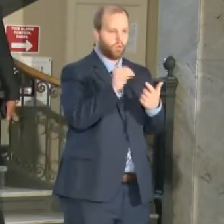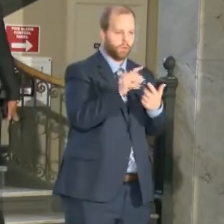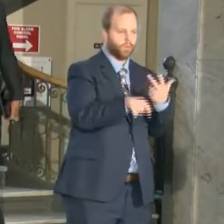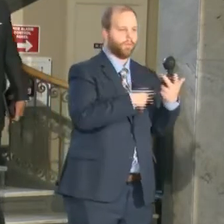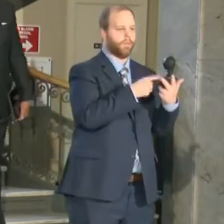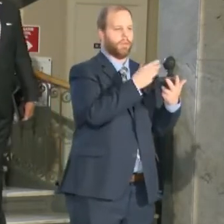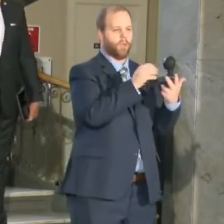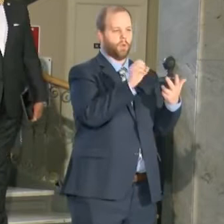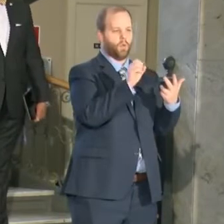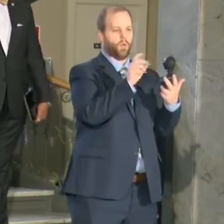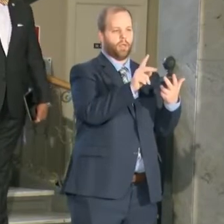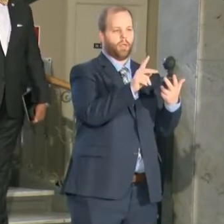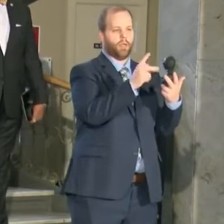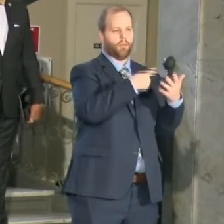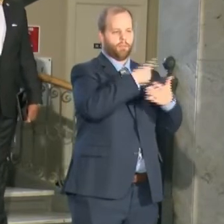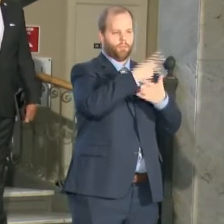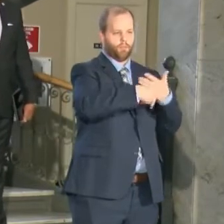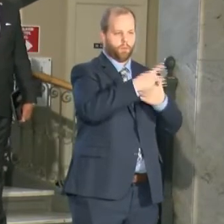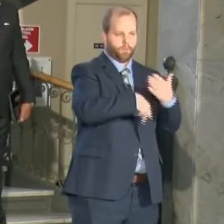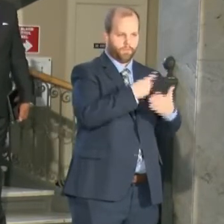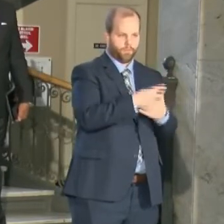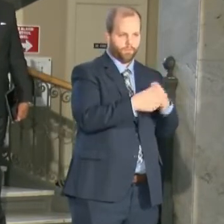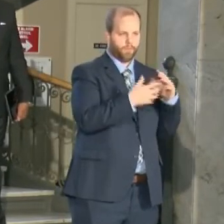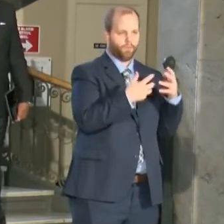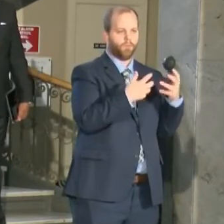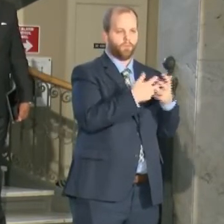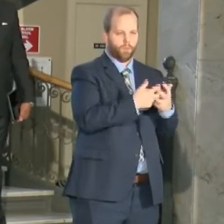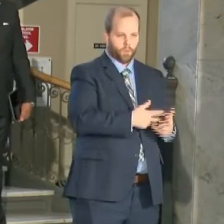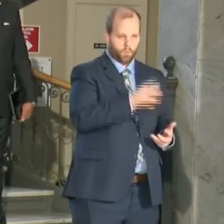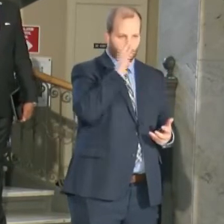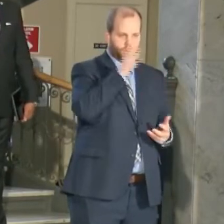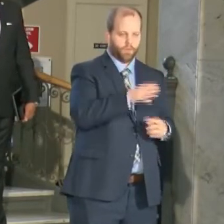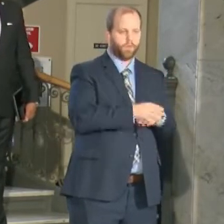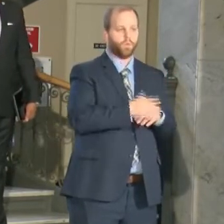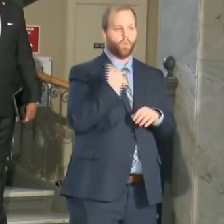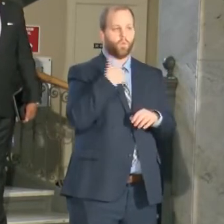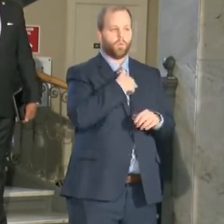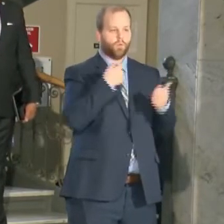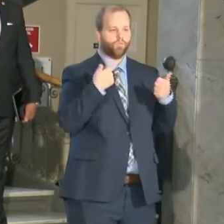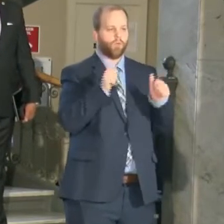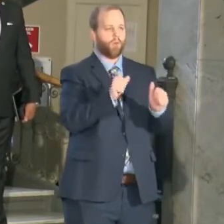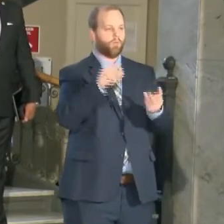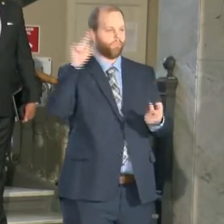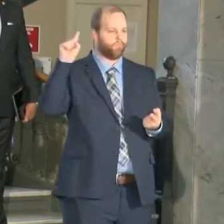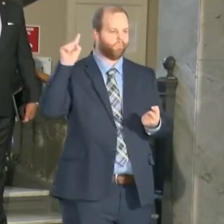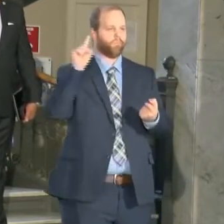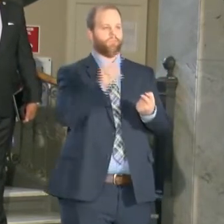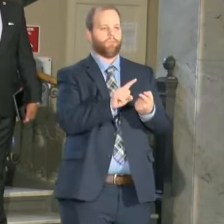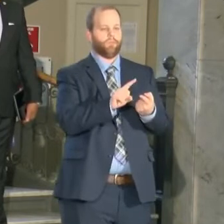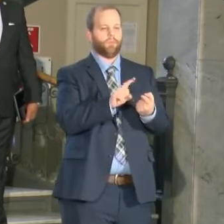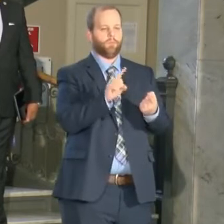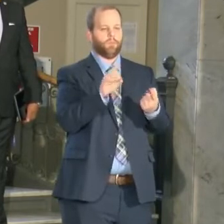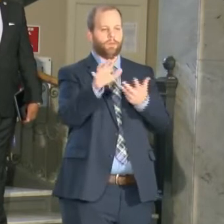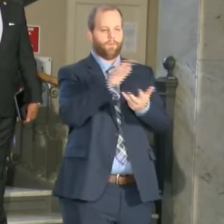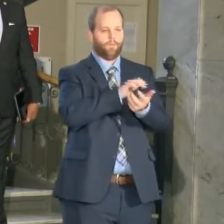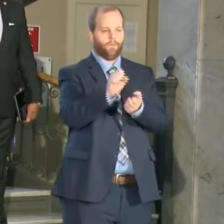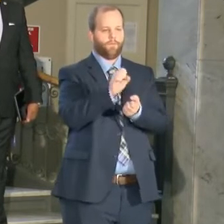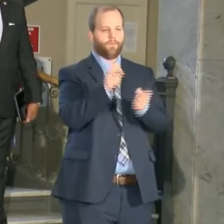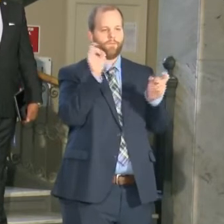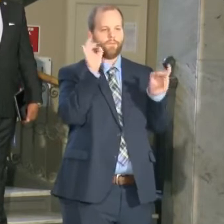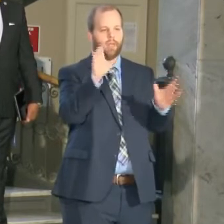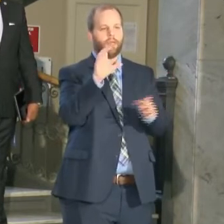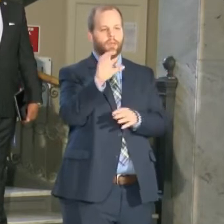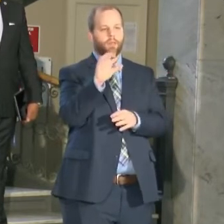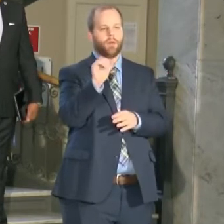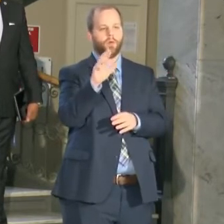wanted to tell we got a lot of things going on toward uh the reduction of violent crime both reactively and proactively um and